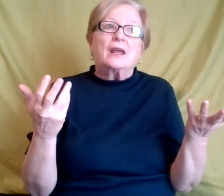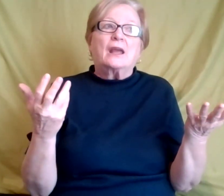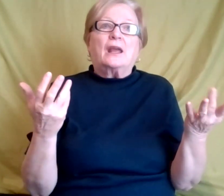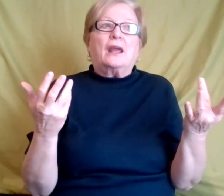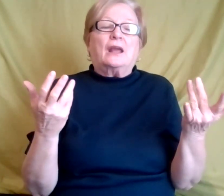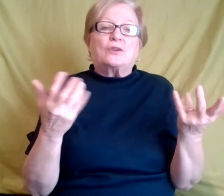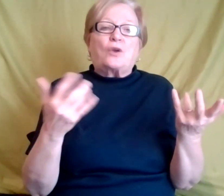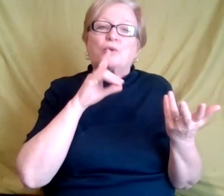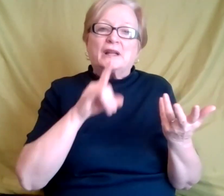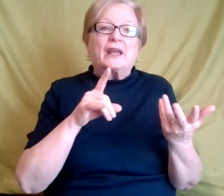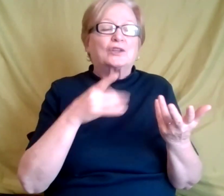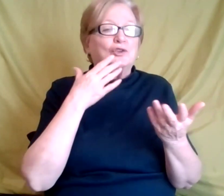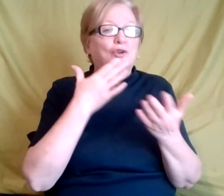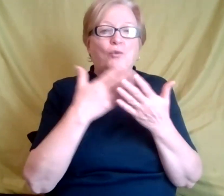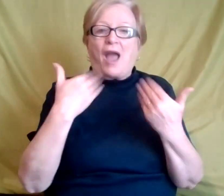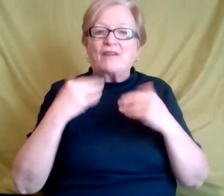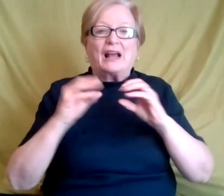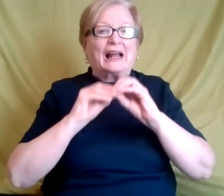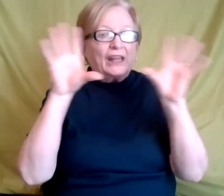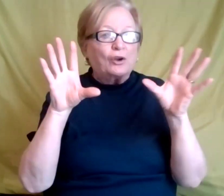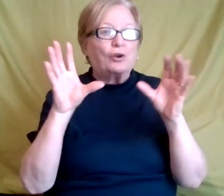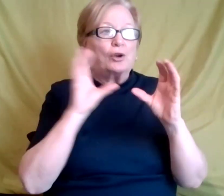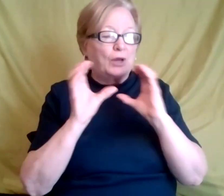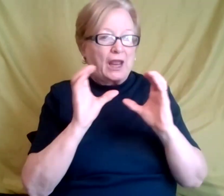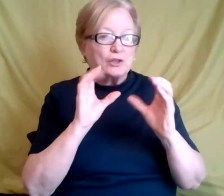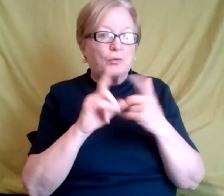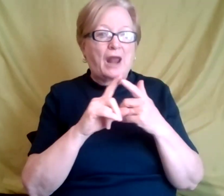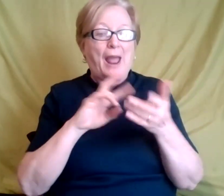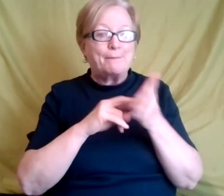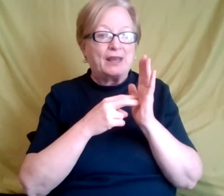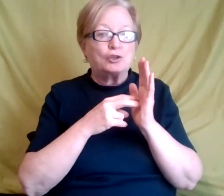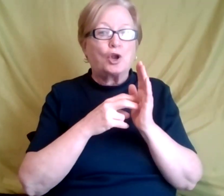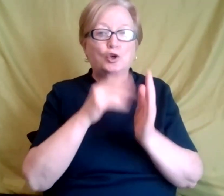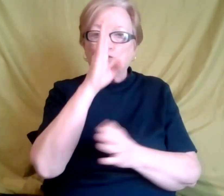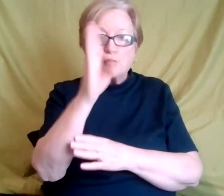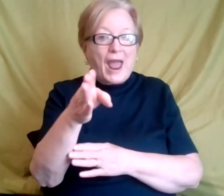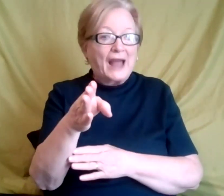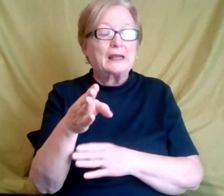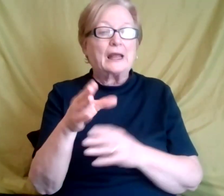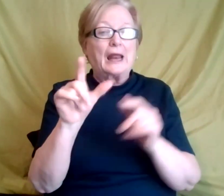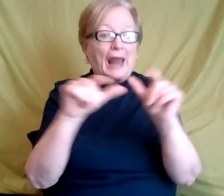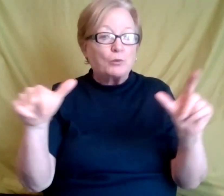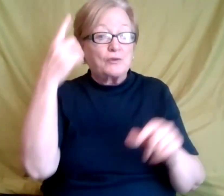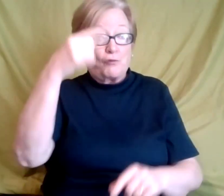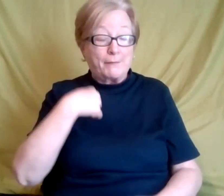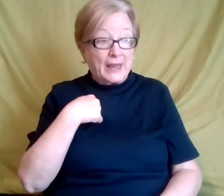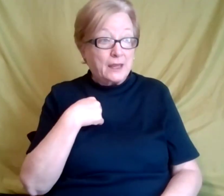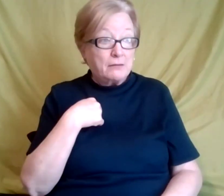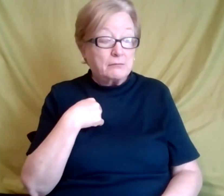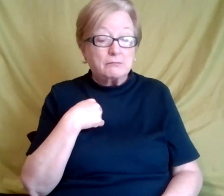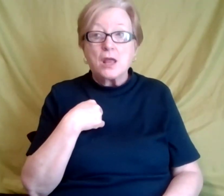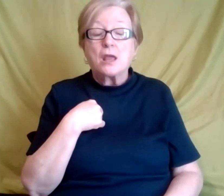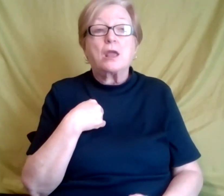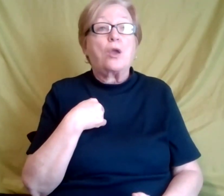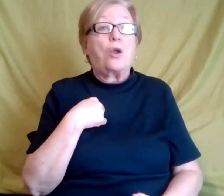clear communication. And when I say use direct language, uh, for me, um, when it comes to